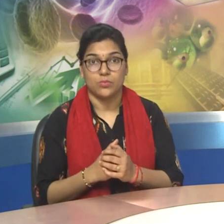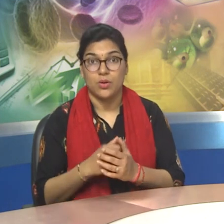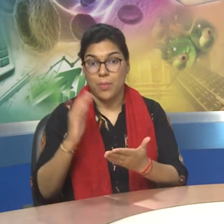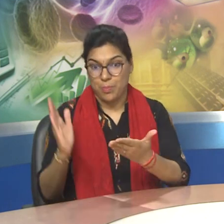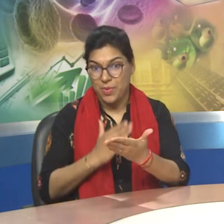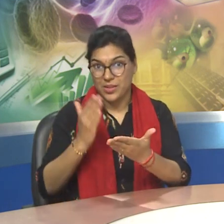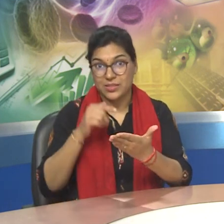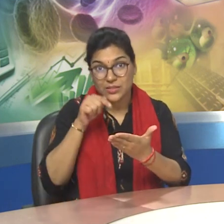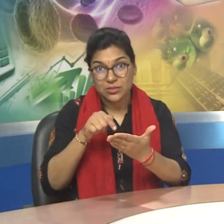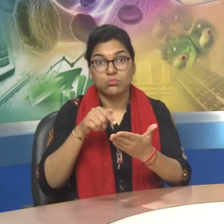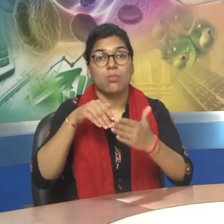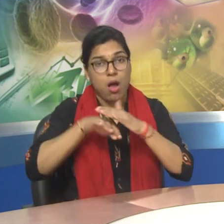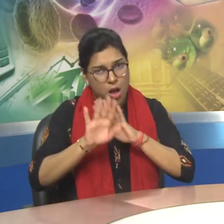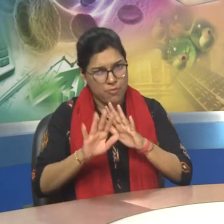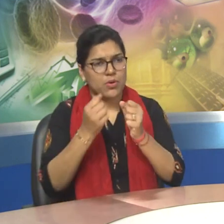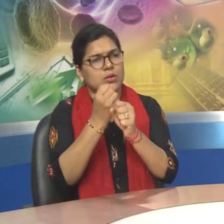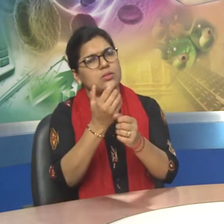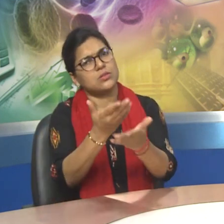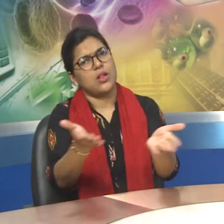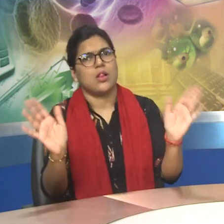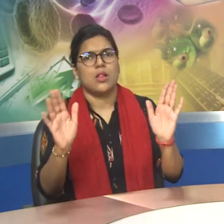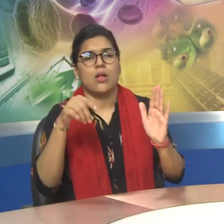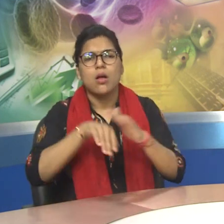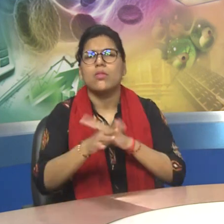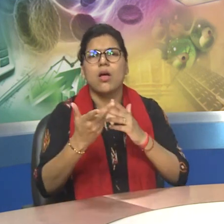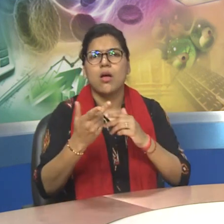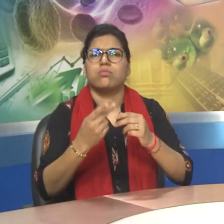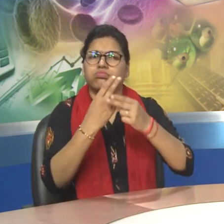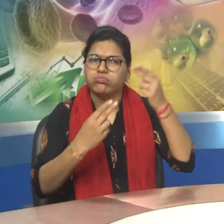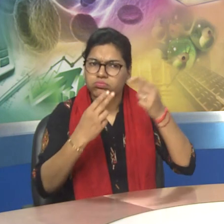option is popular and general interest periodicals.